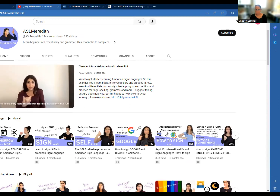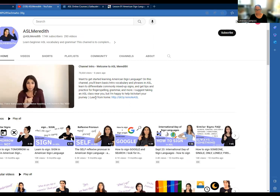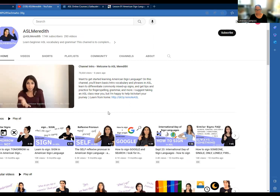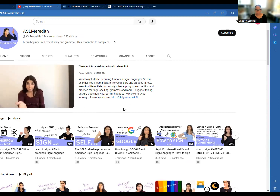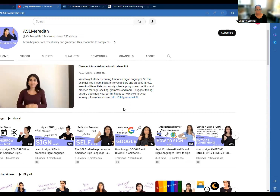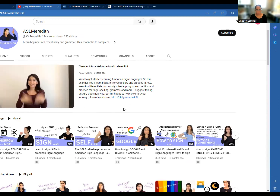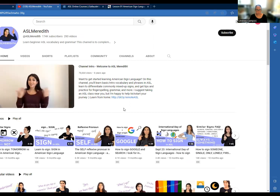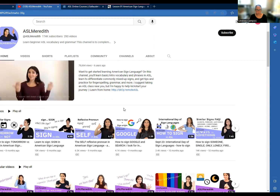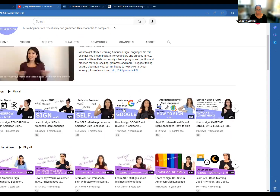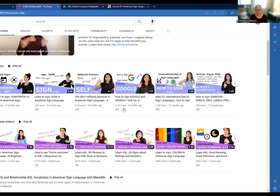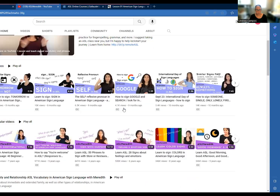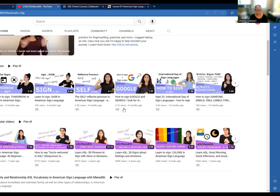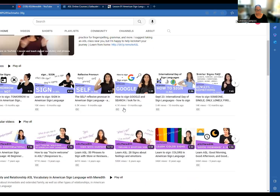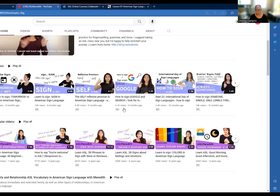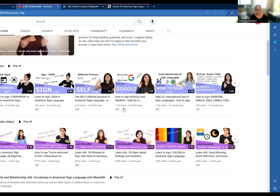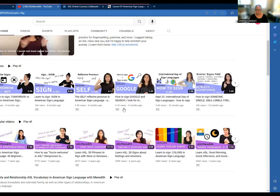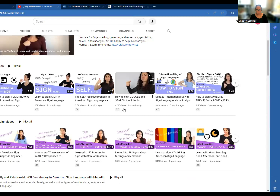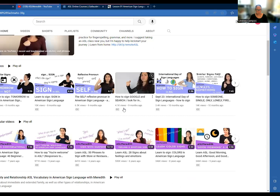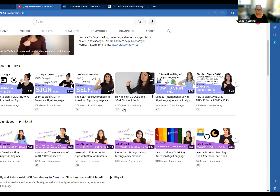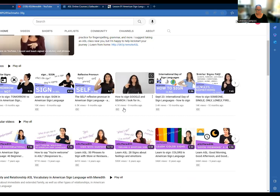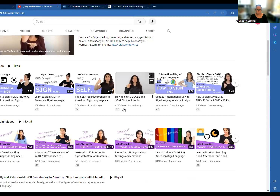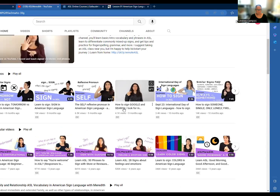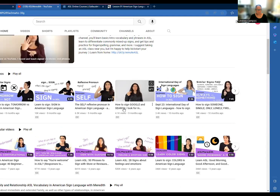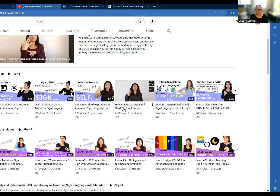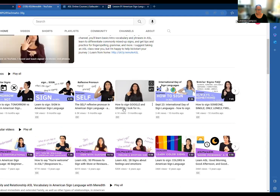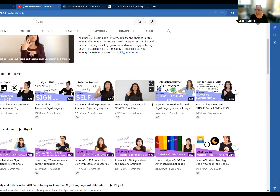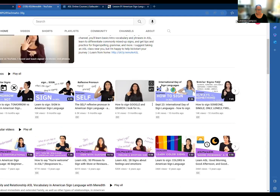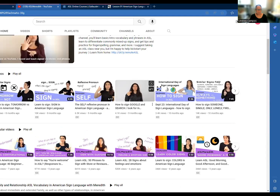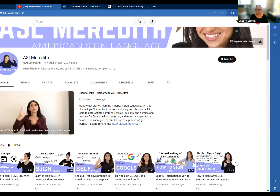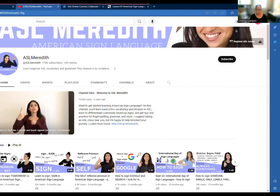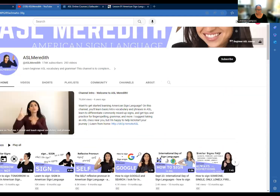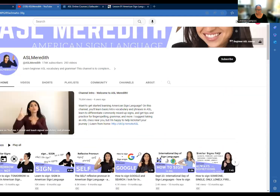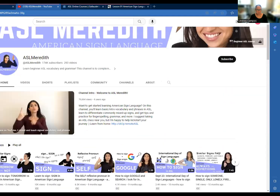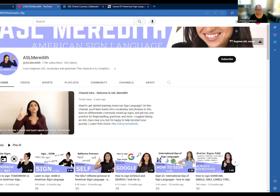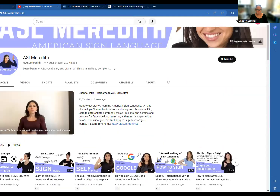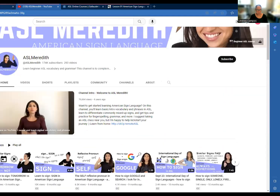um, and more. So this is ASL Meredith.